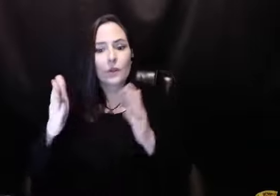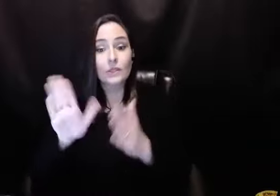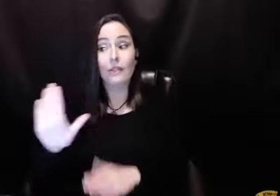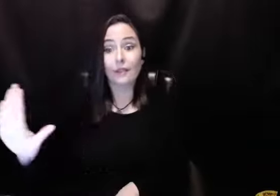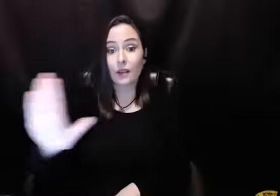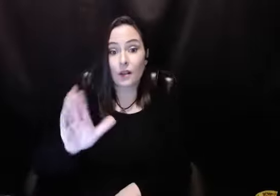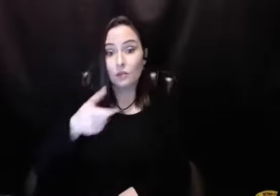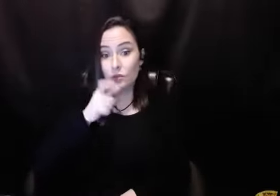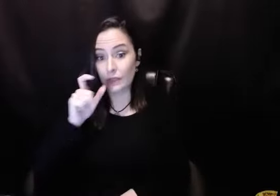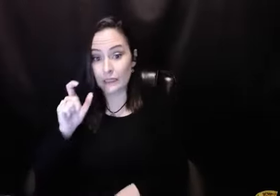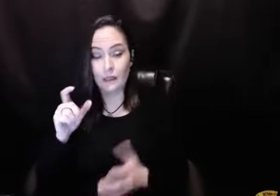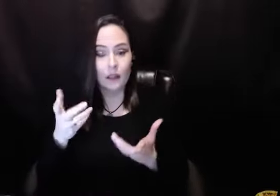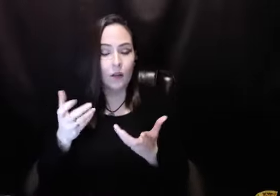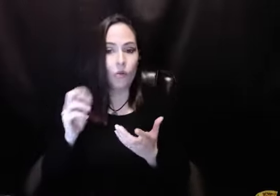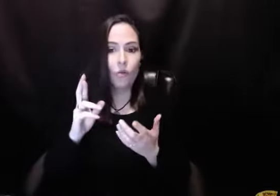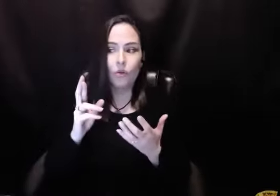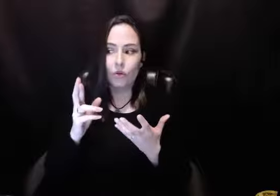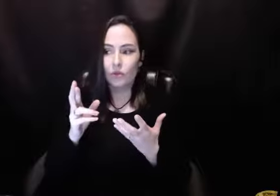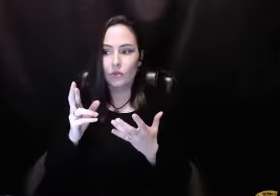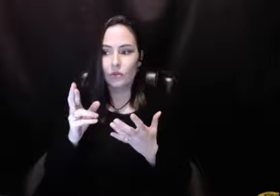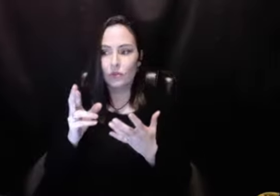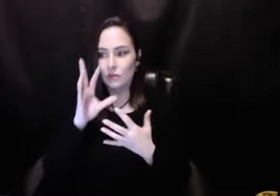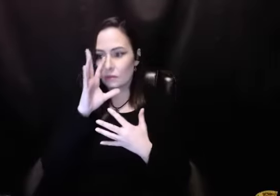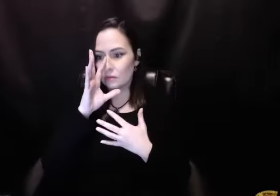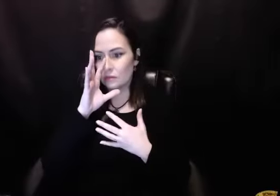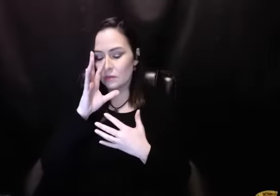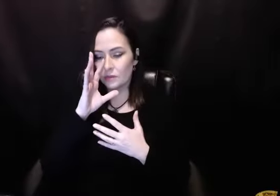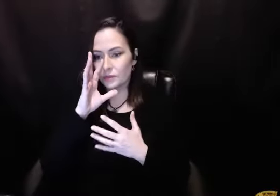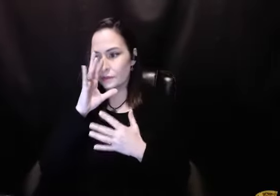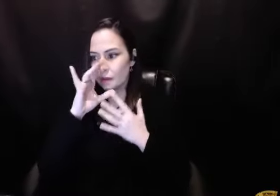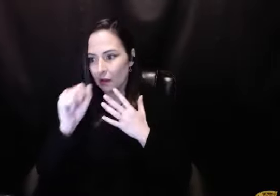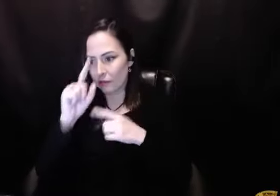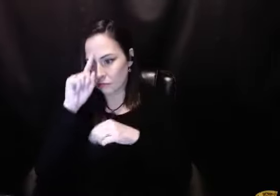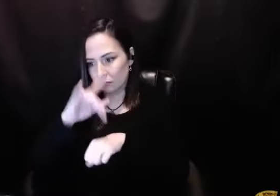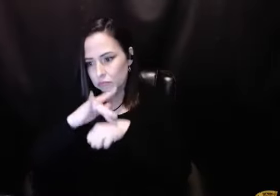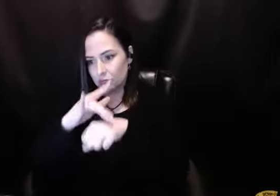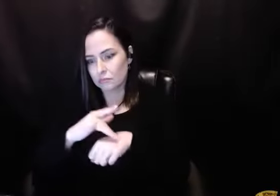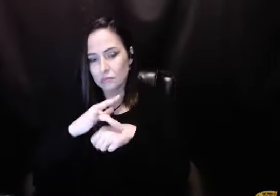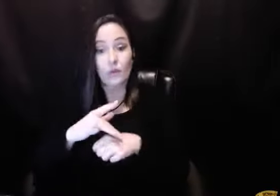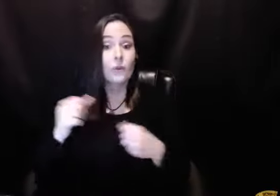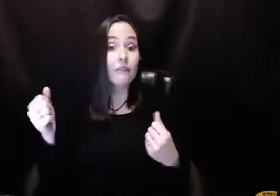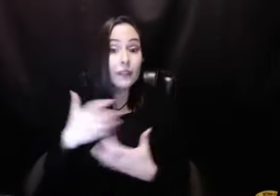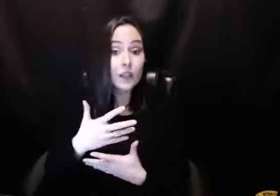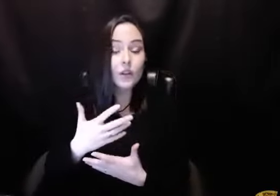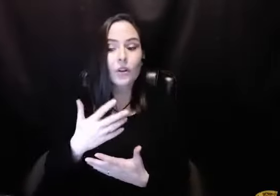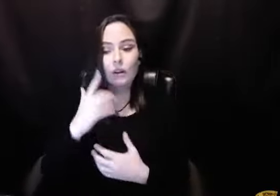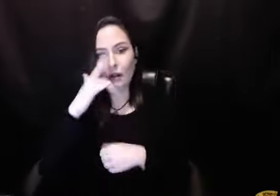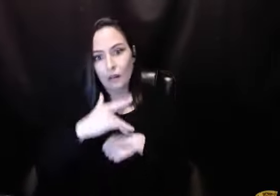Al-Anon, especially when we're all so obsessed with somebody else's drinking or just so wrapped up in my own